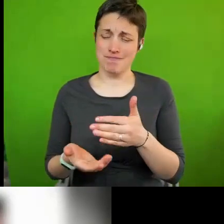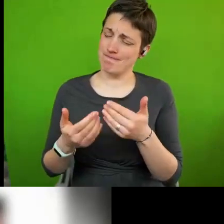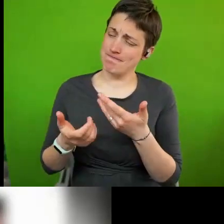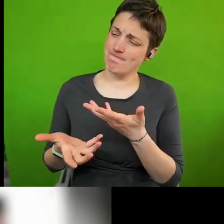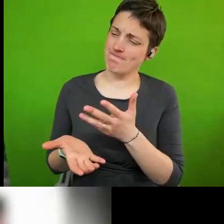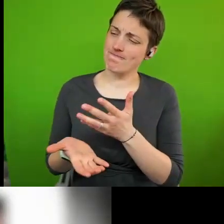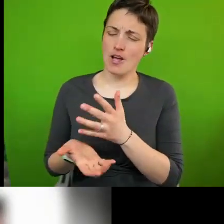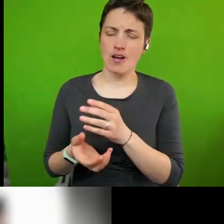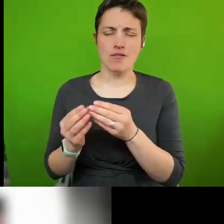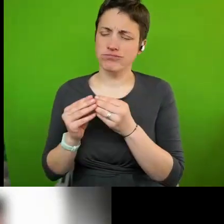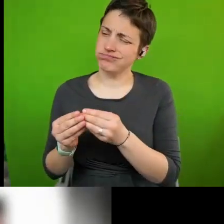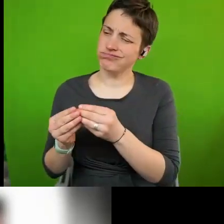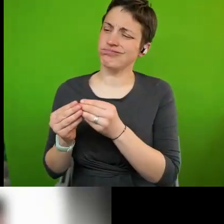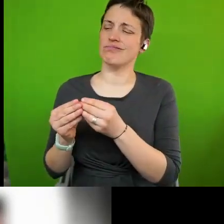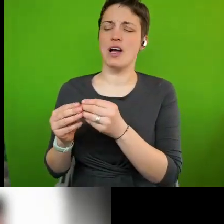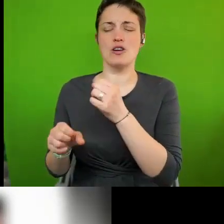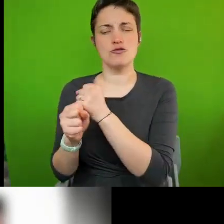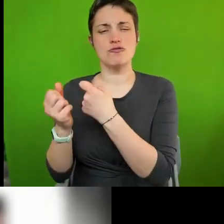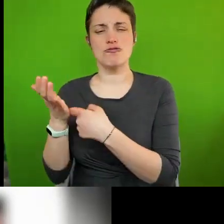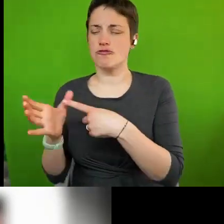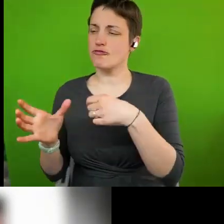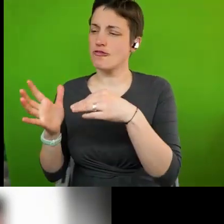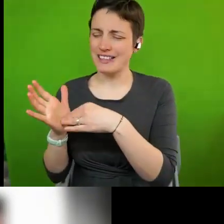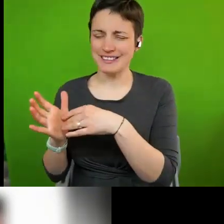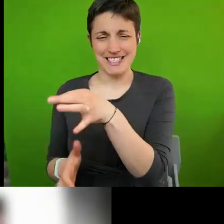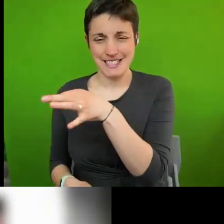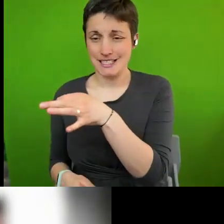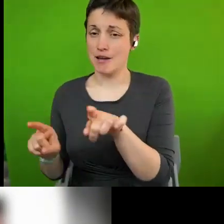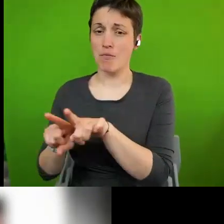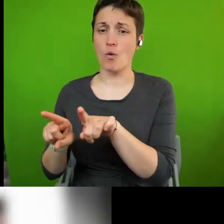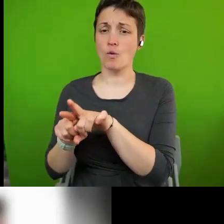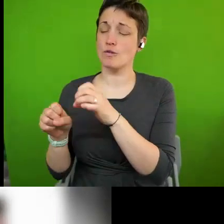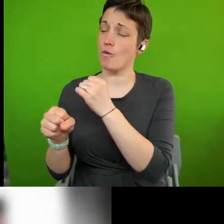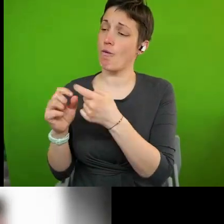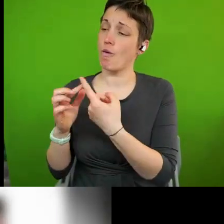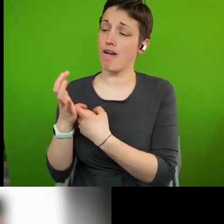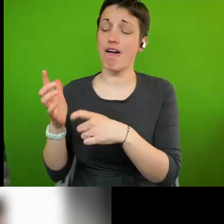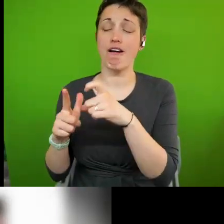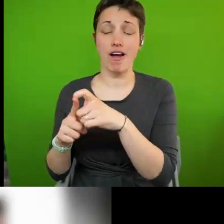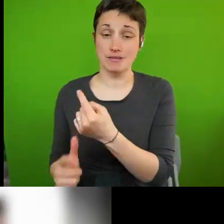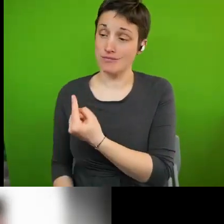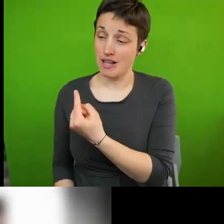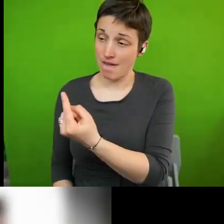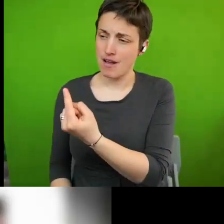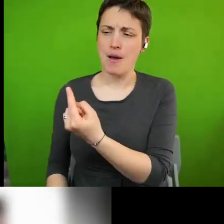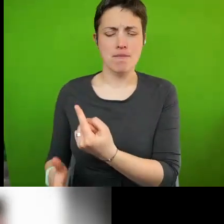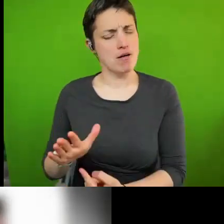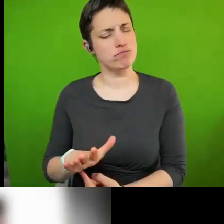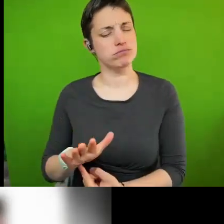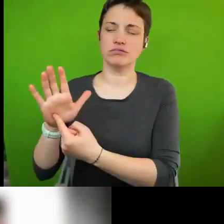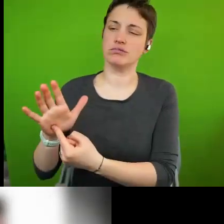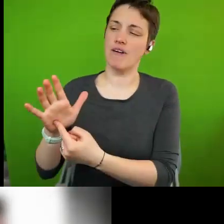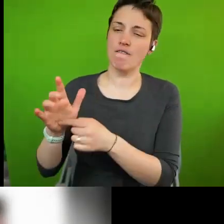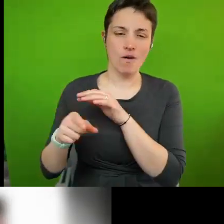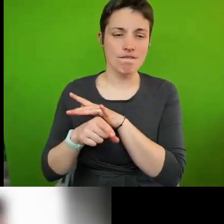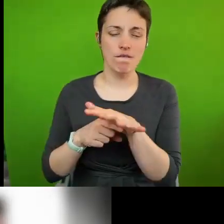city and Gert as an individual have been crucial in developing the thinking and practice of human rights cities